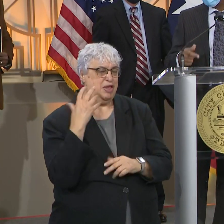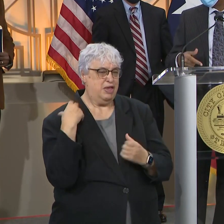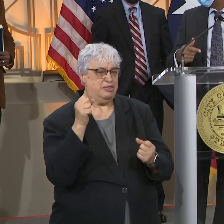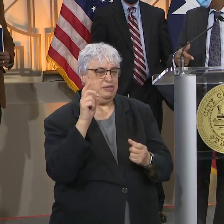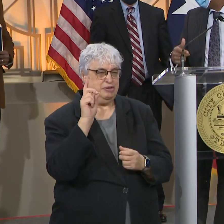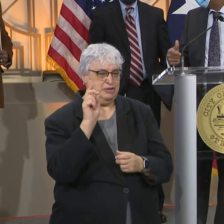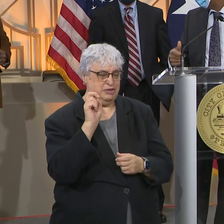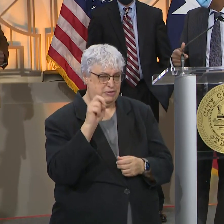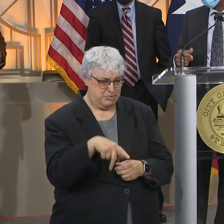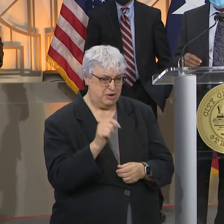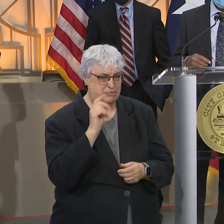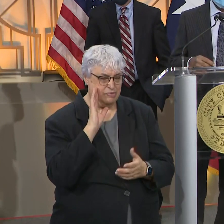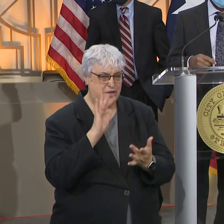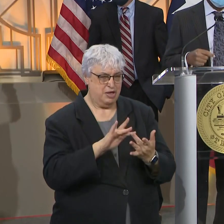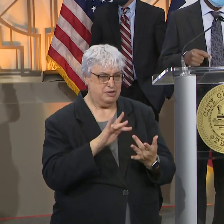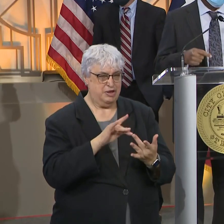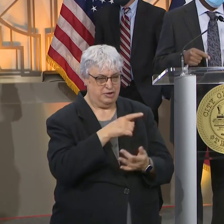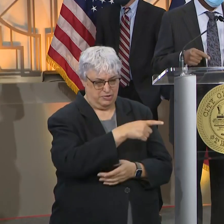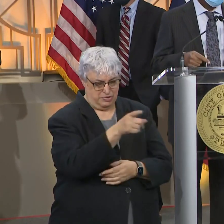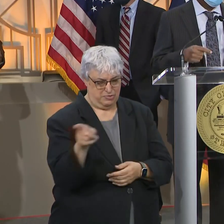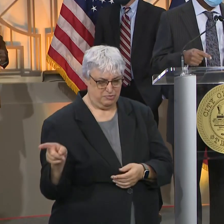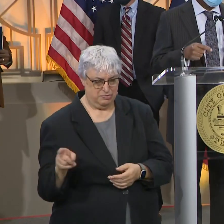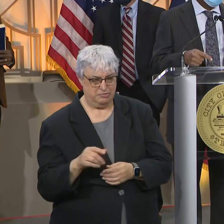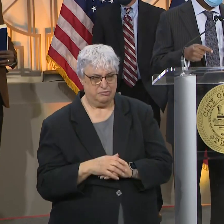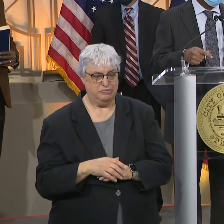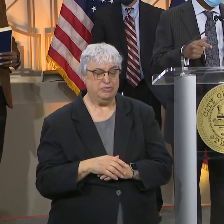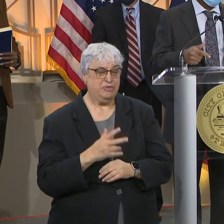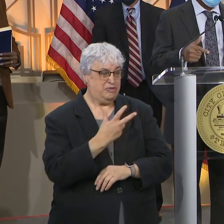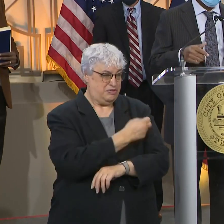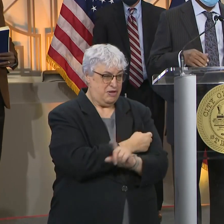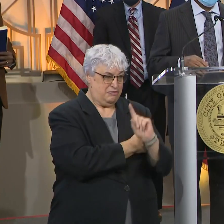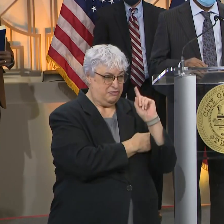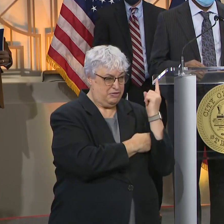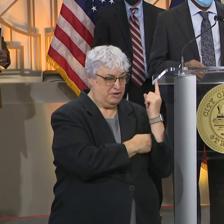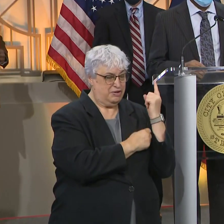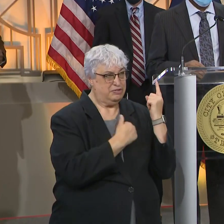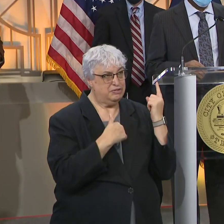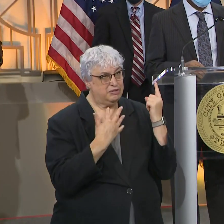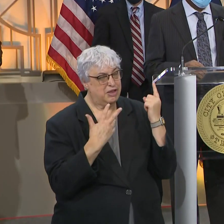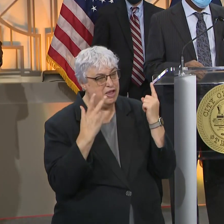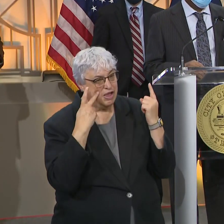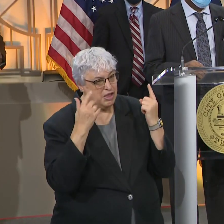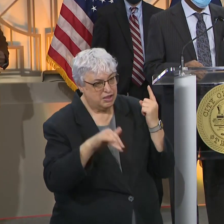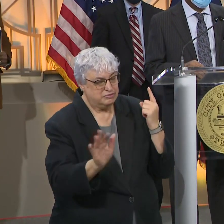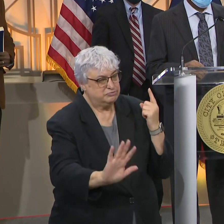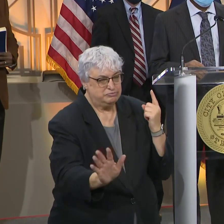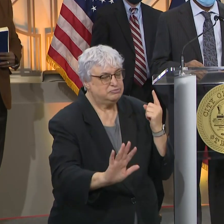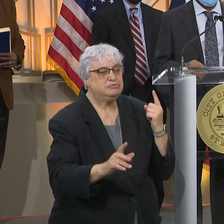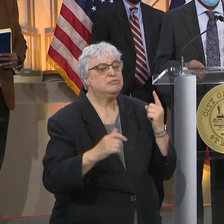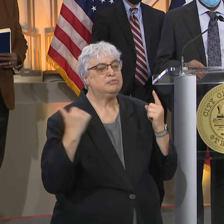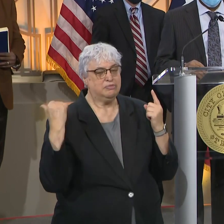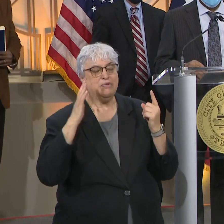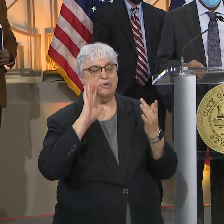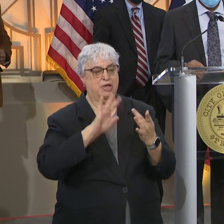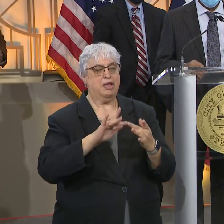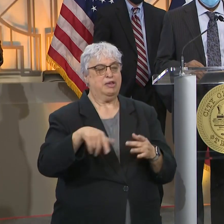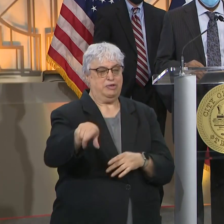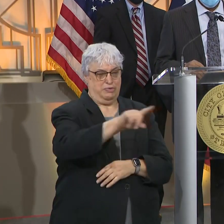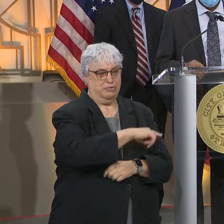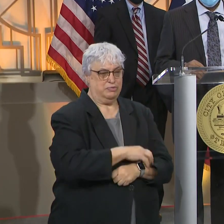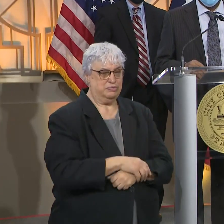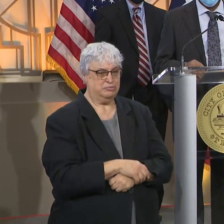will be contacting them. So you don't have to contact the Houston Health Department for that second dose.